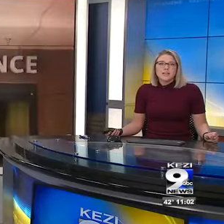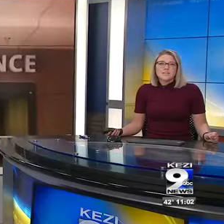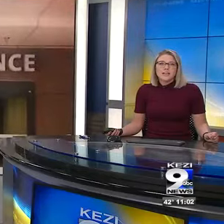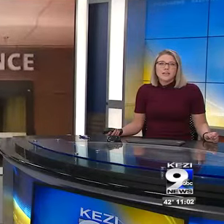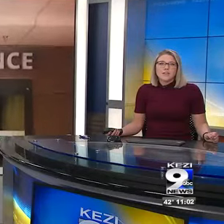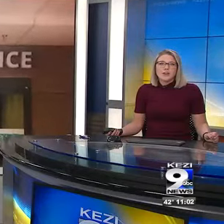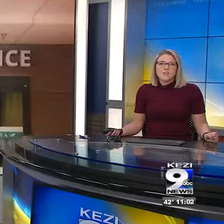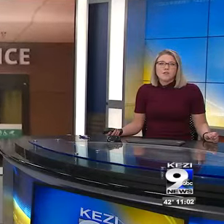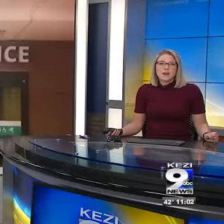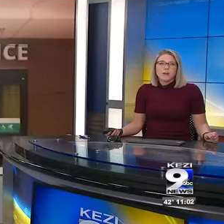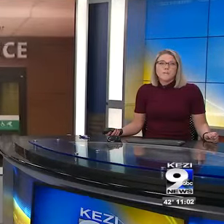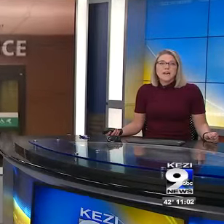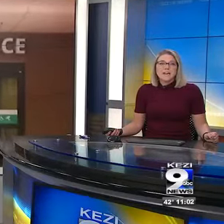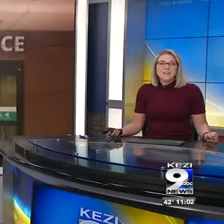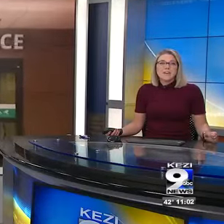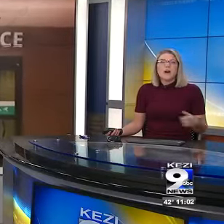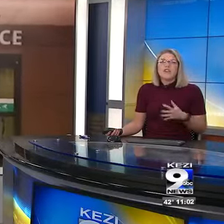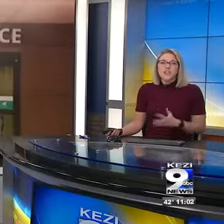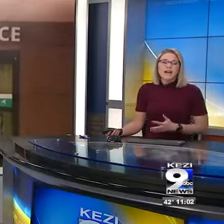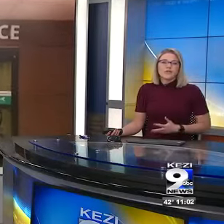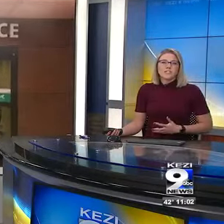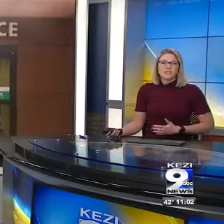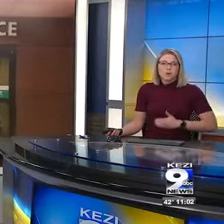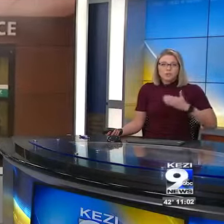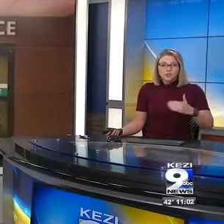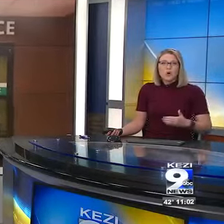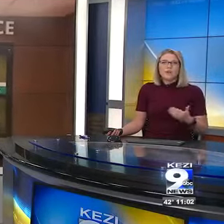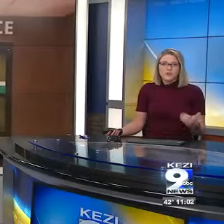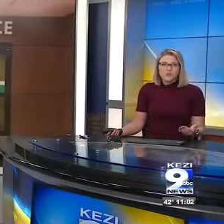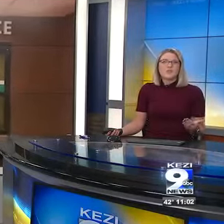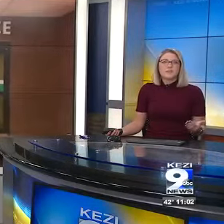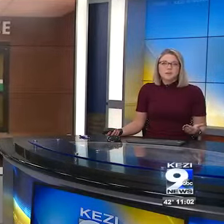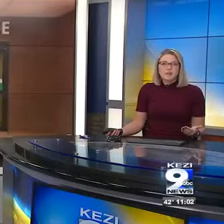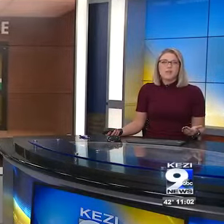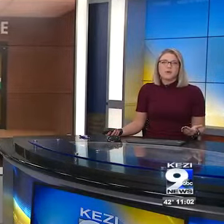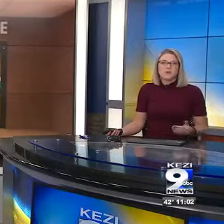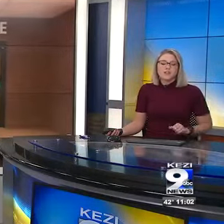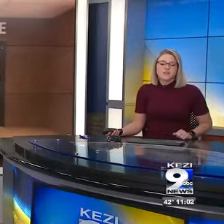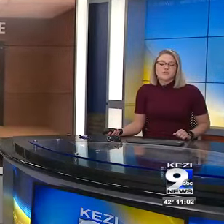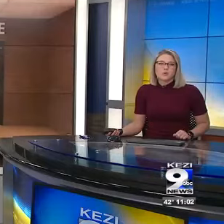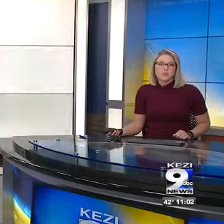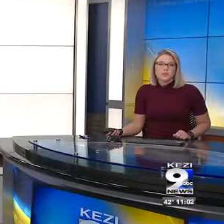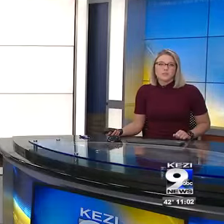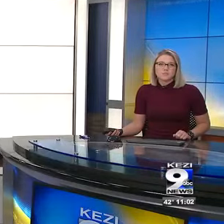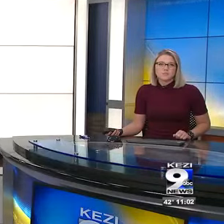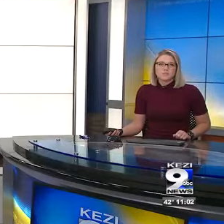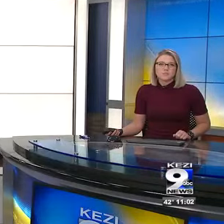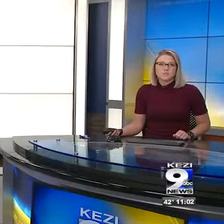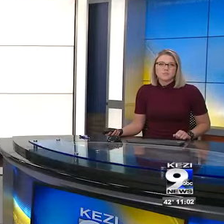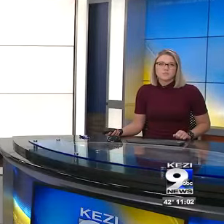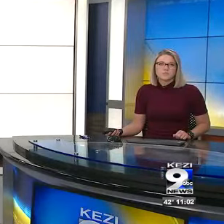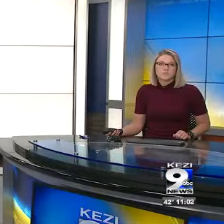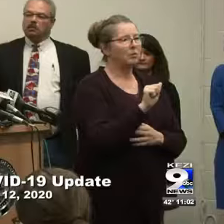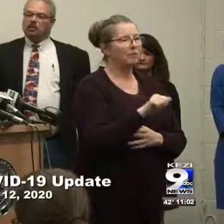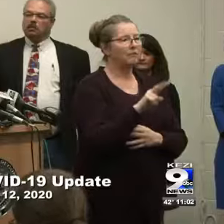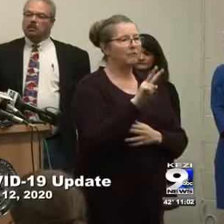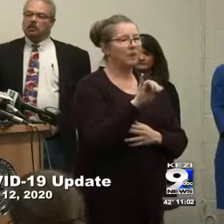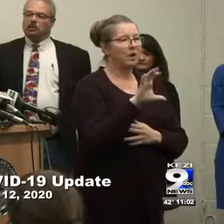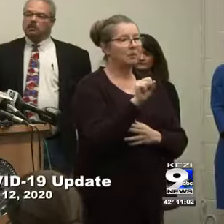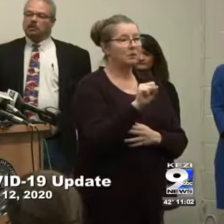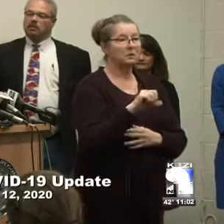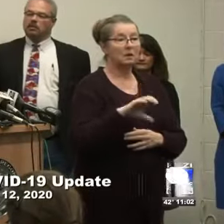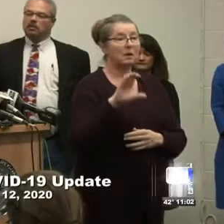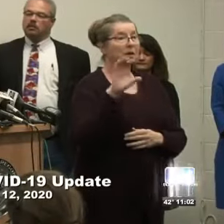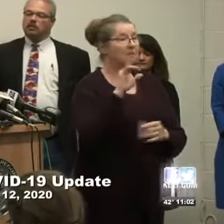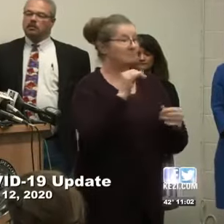Late last night, Governor Kate Brown banned large gatherings of more than 250 people for the next four weeks. Our